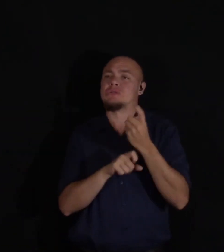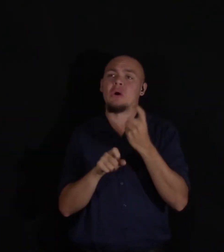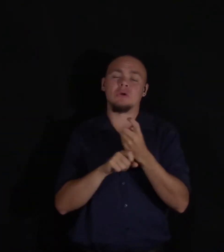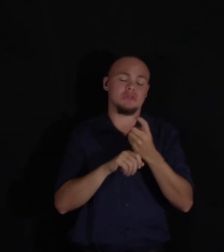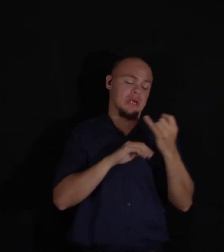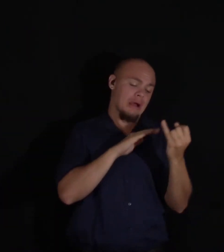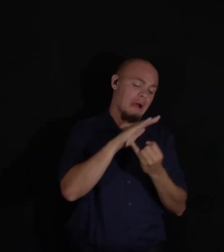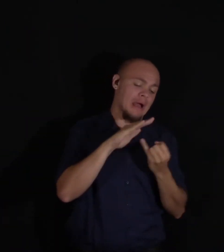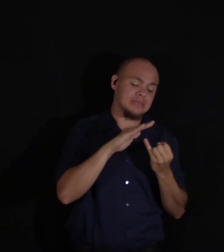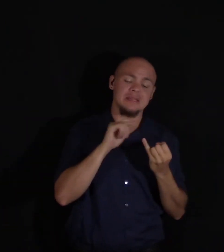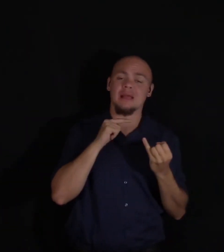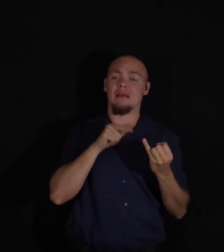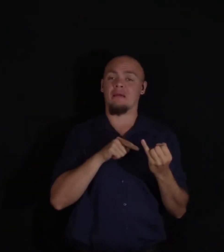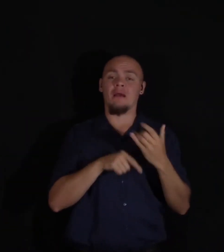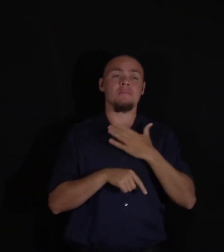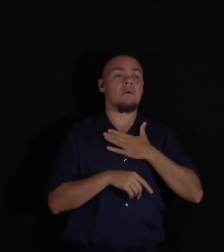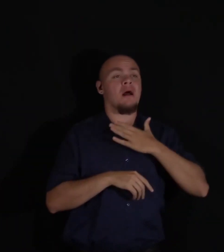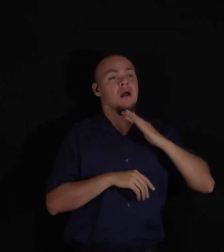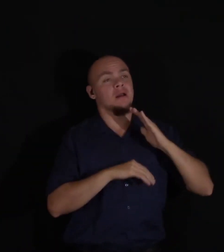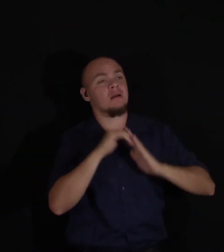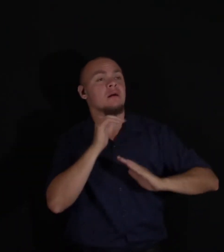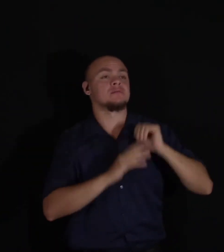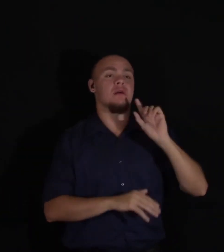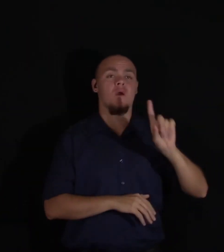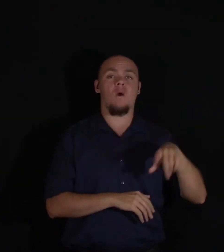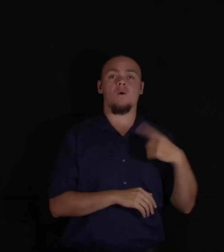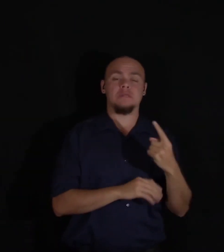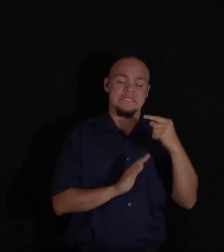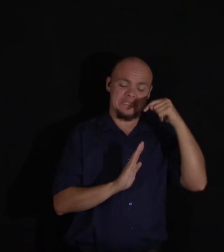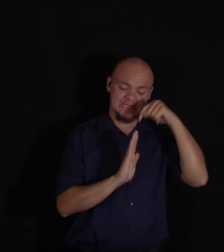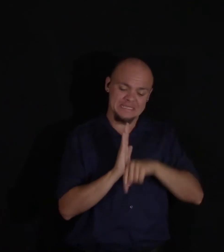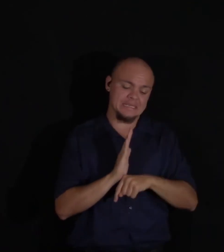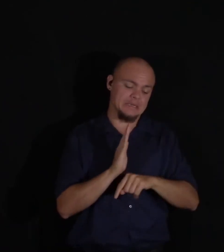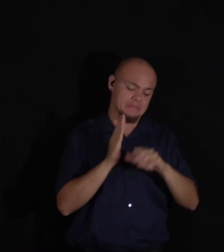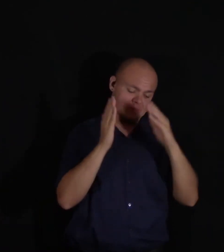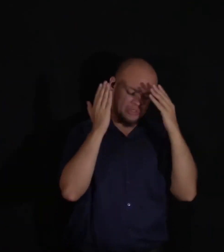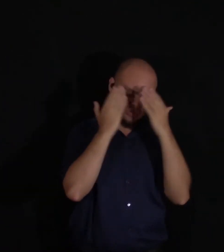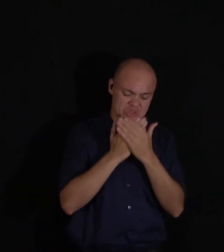only consolation. Deep, dark, death-like solitude.